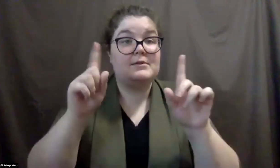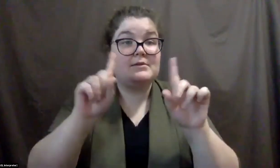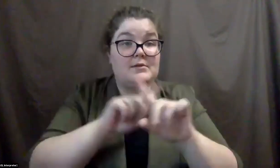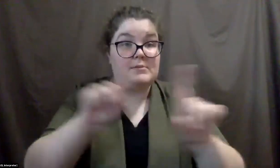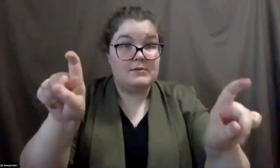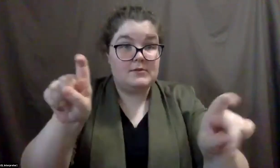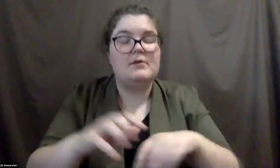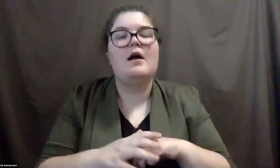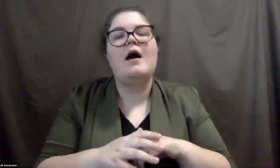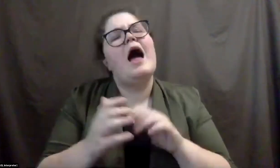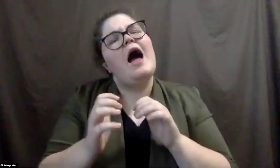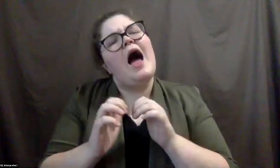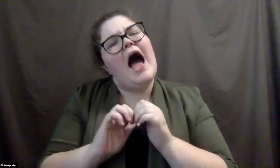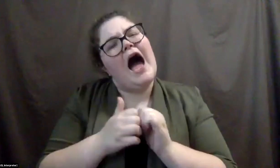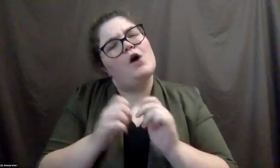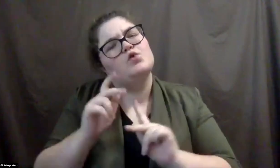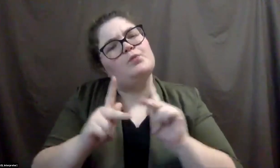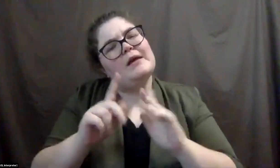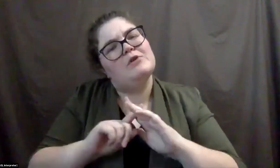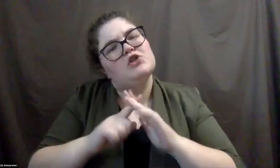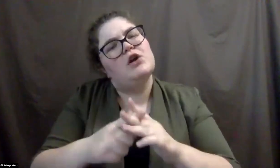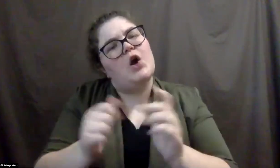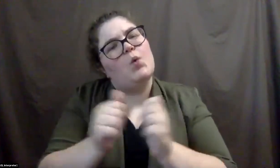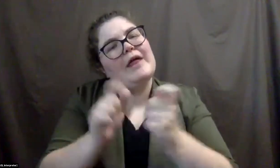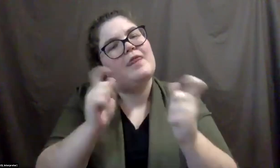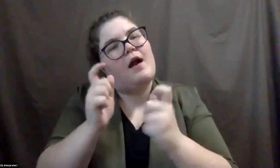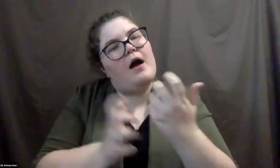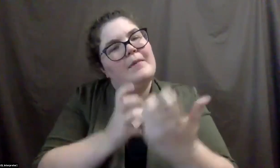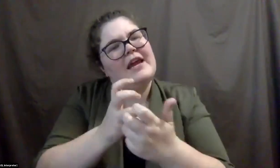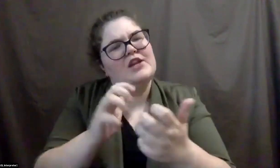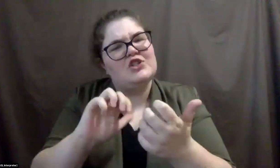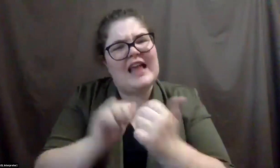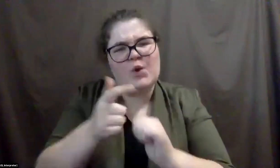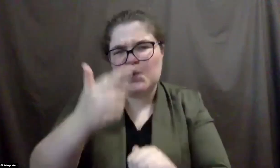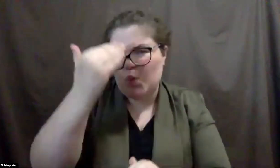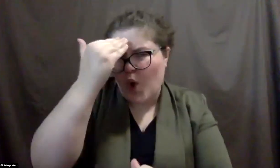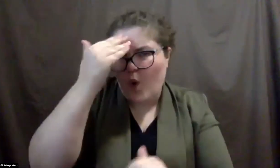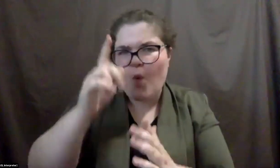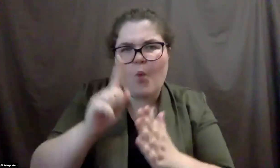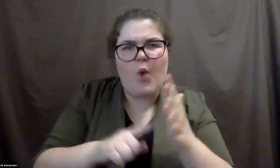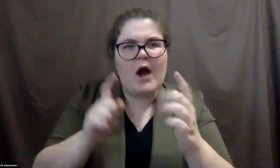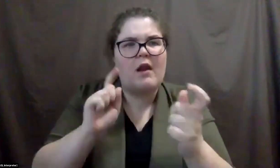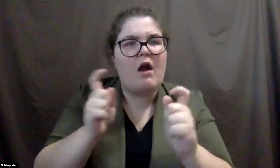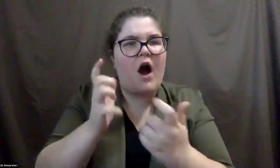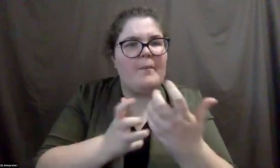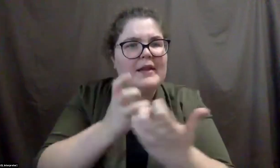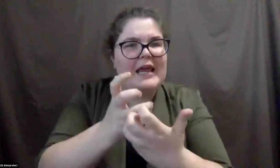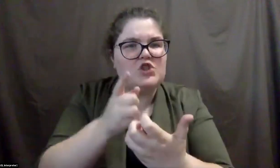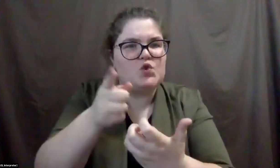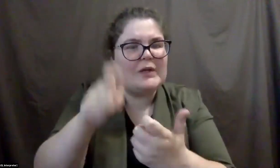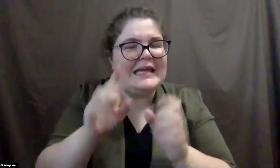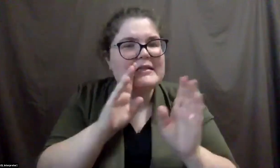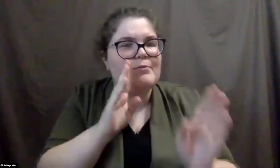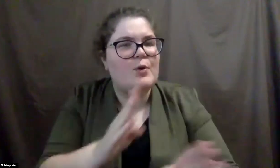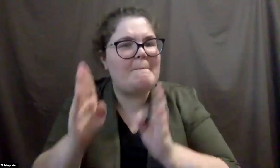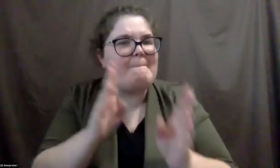how, how do we, how do people get started with accommodations? How do you know what accommodations to even prepare for when you're